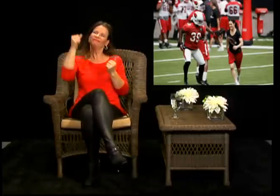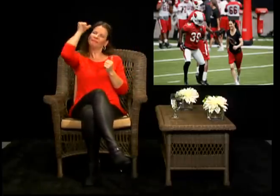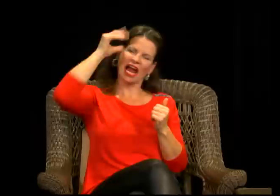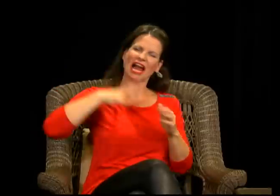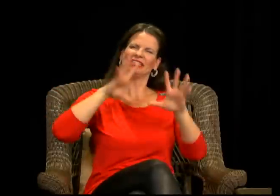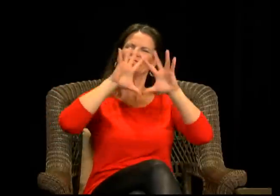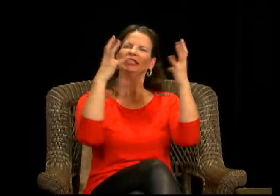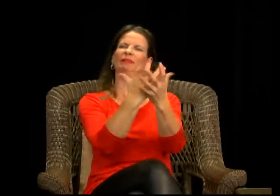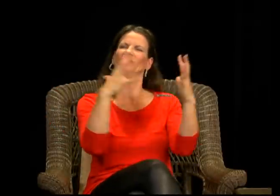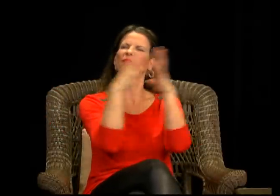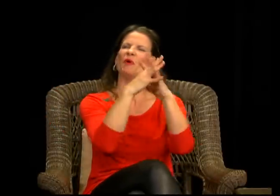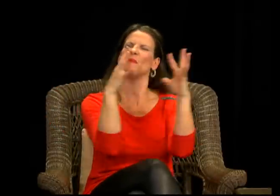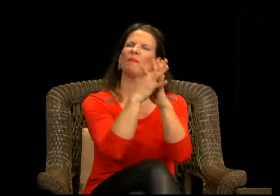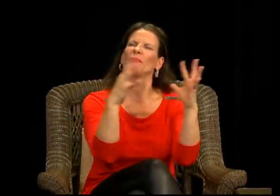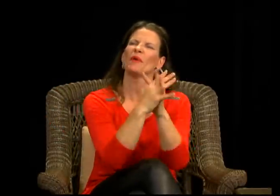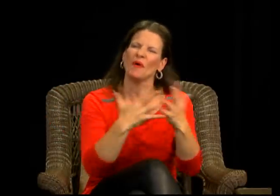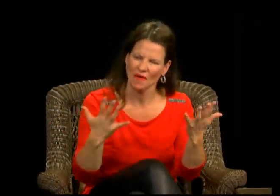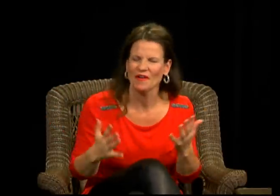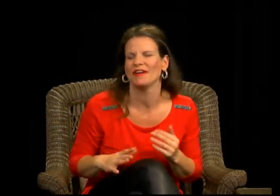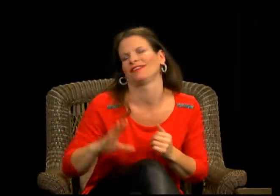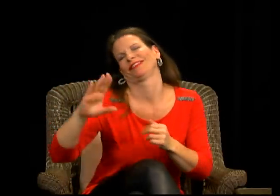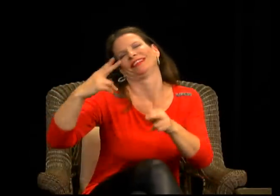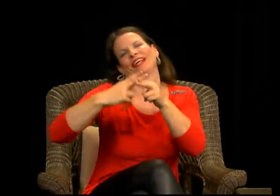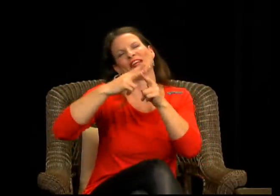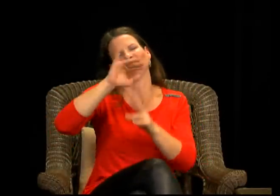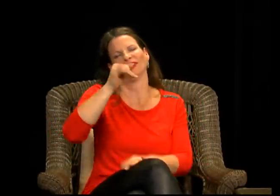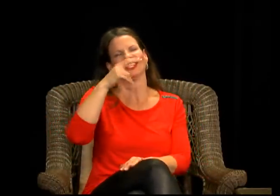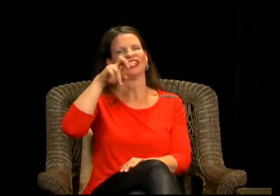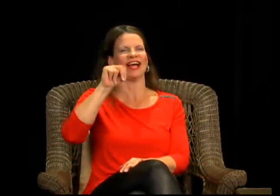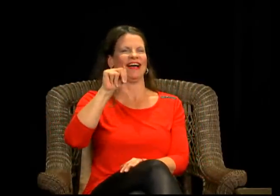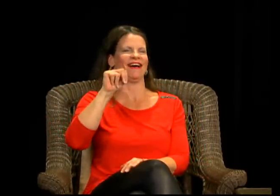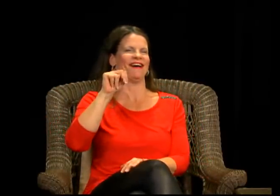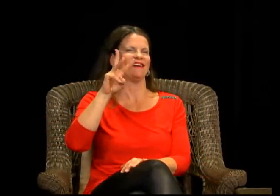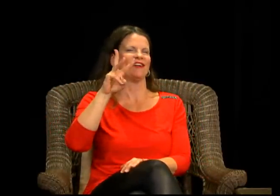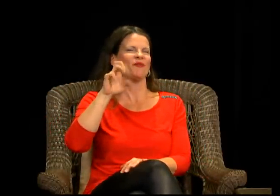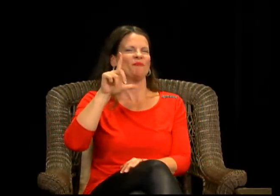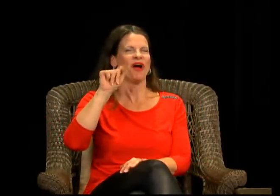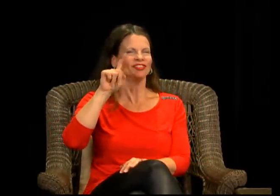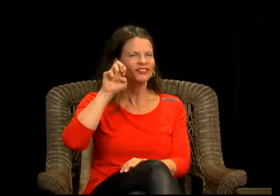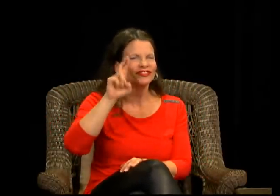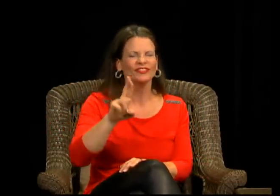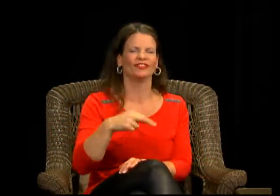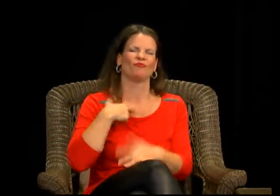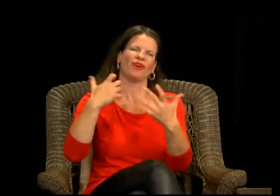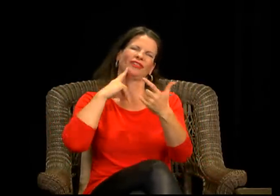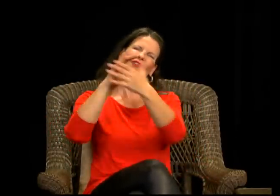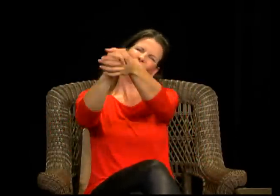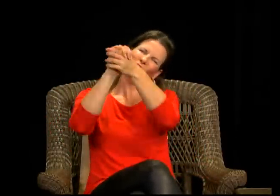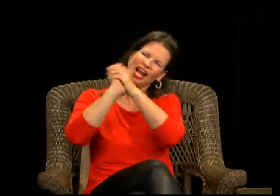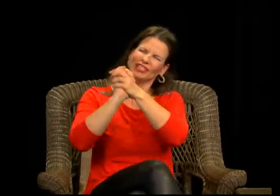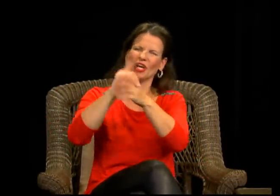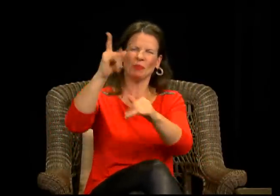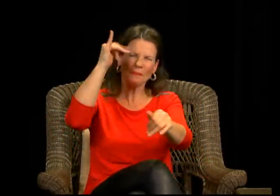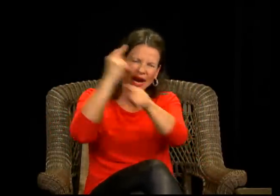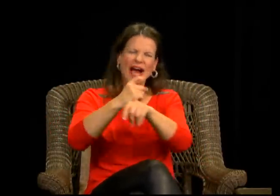now women actually go out there and they are on the same footing as men and the assistant